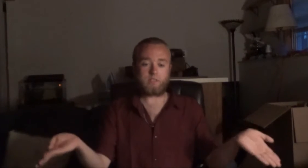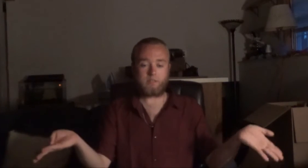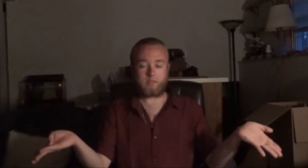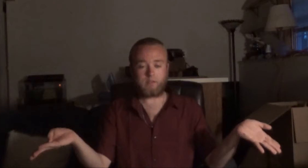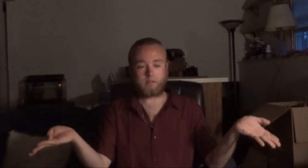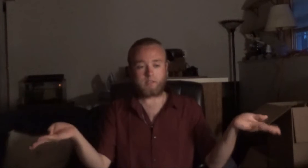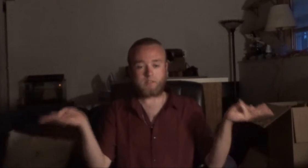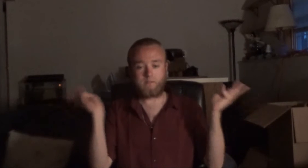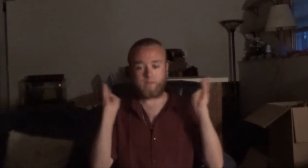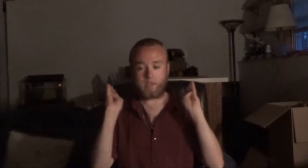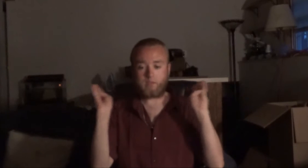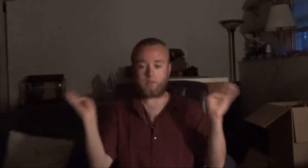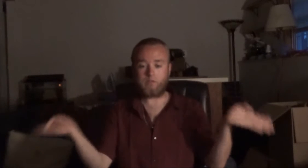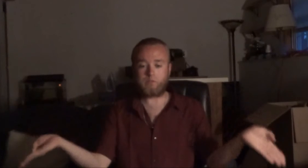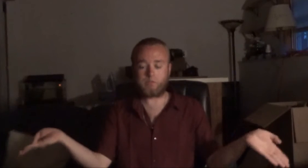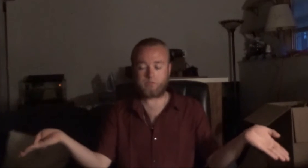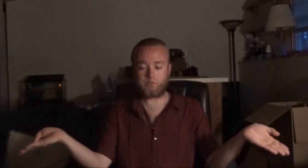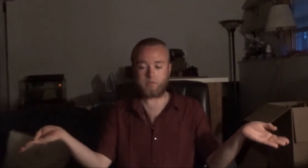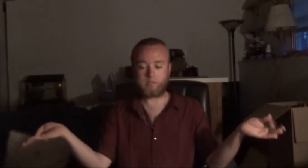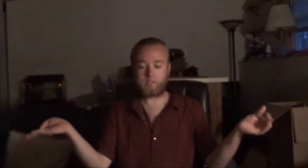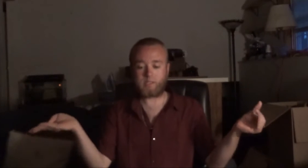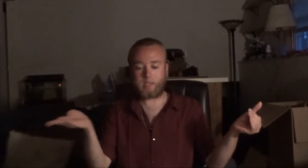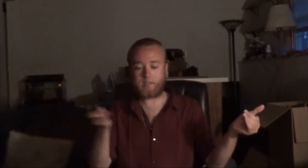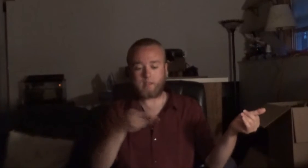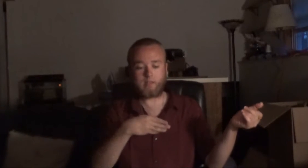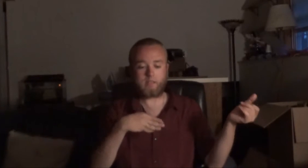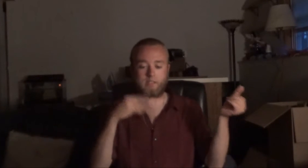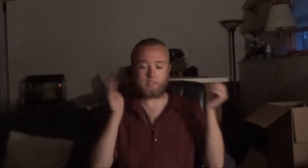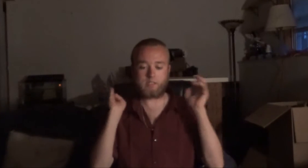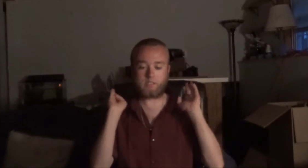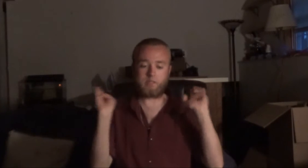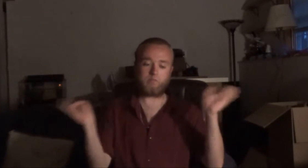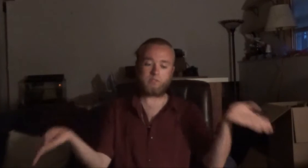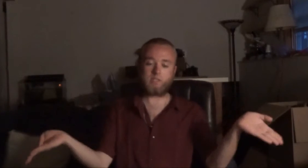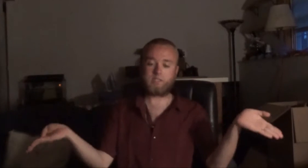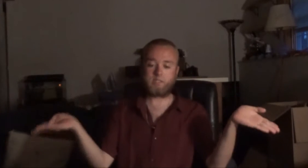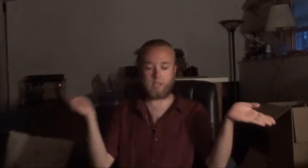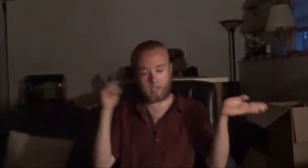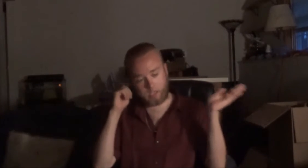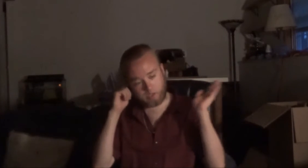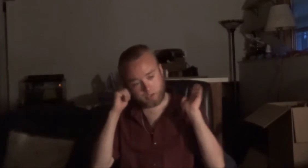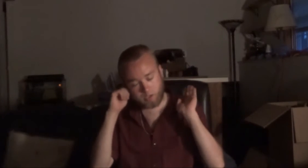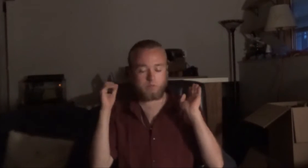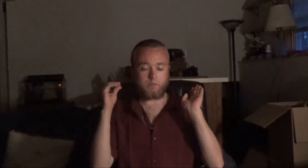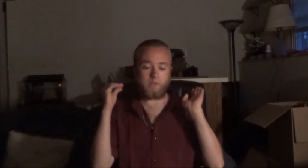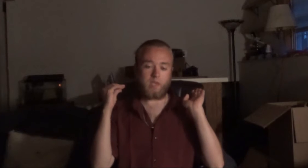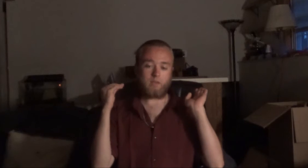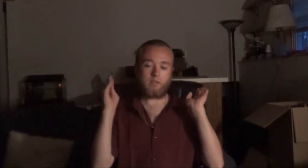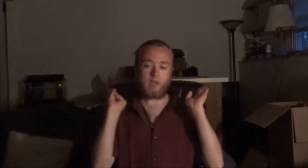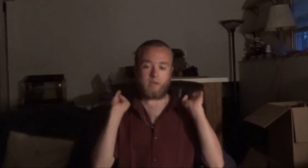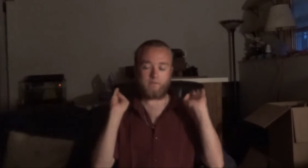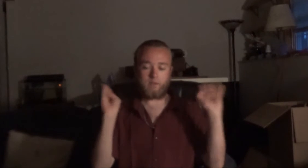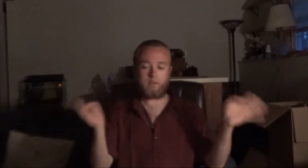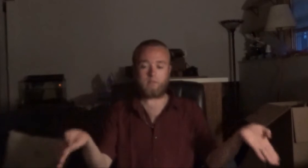theorists and fake news stories saying that this incident was staged to make African